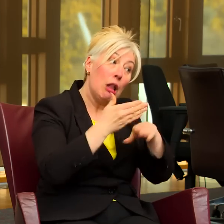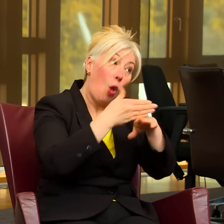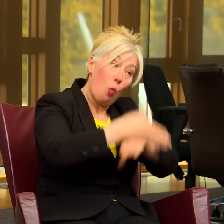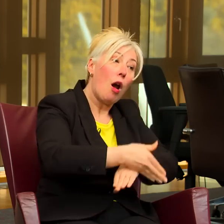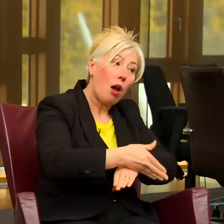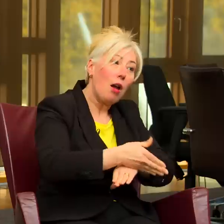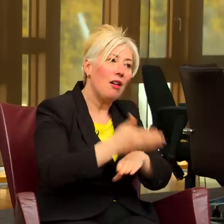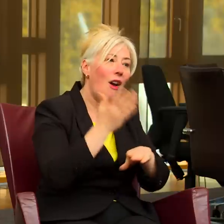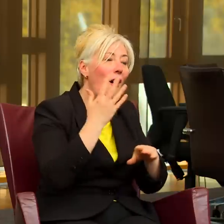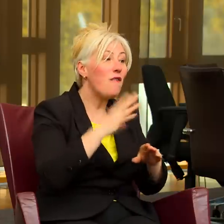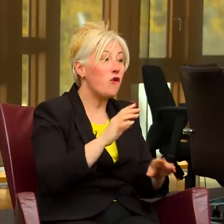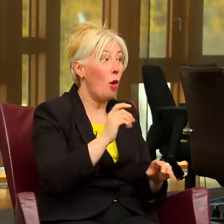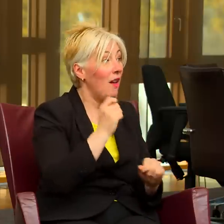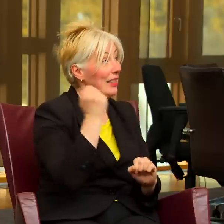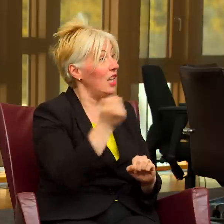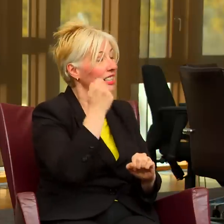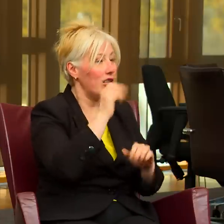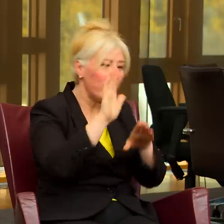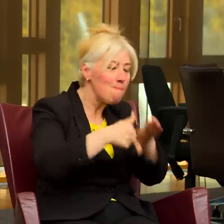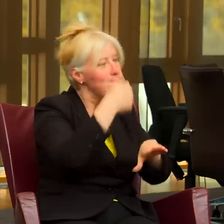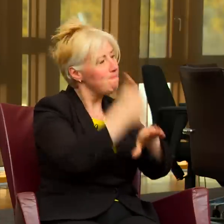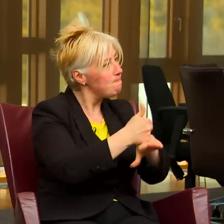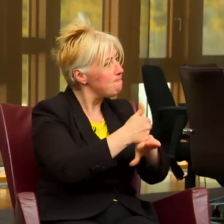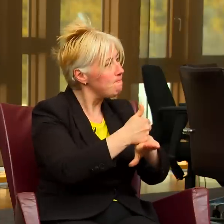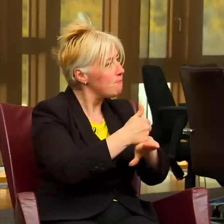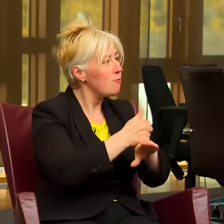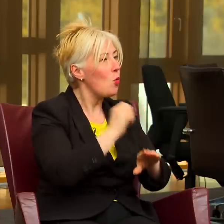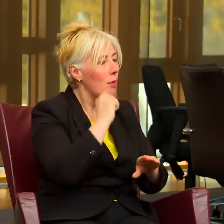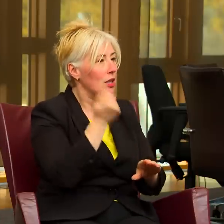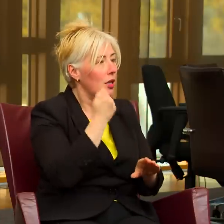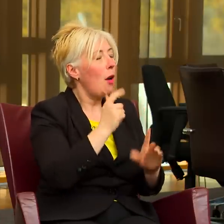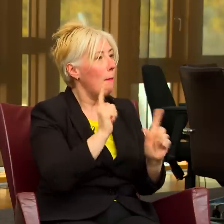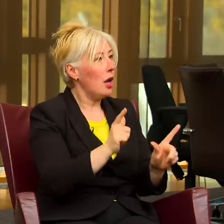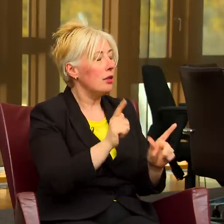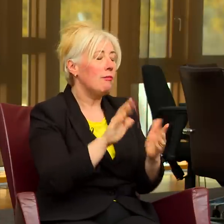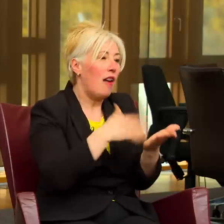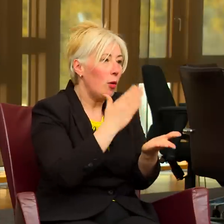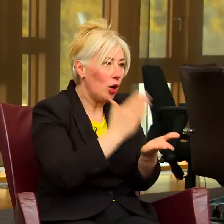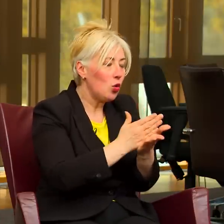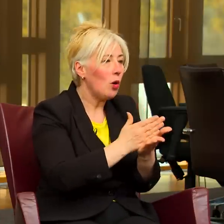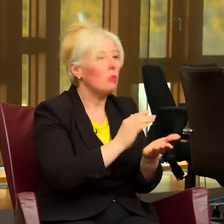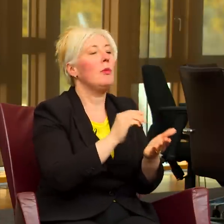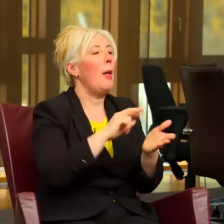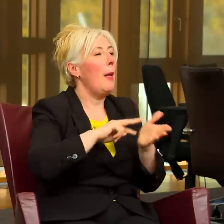a successful implementation of the Bill but obviously we have to make sure that the plans are published are not just a